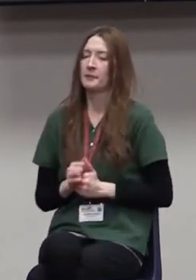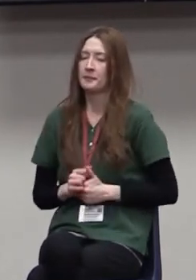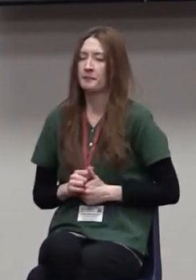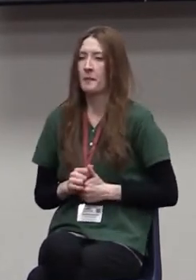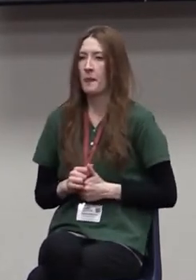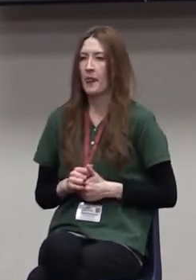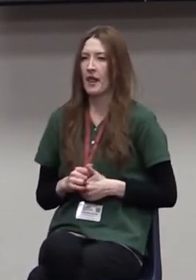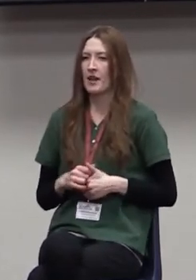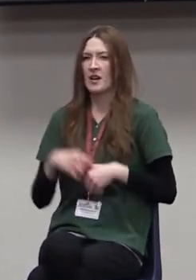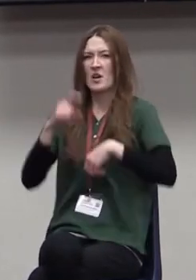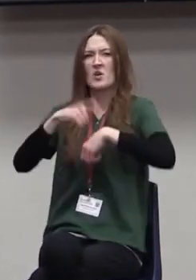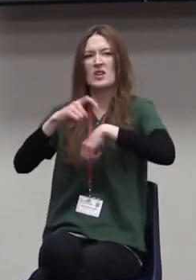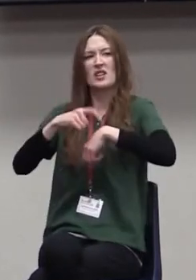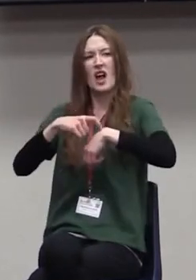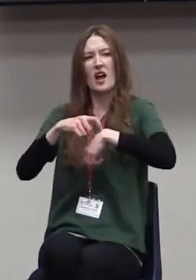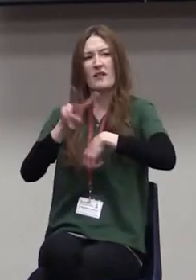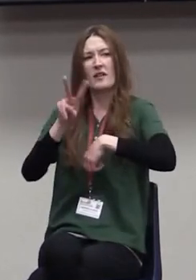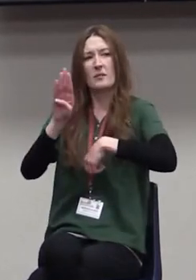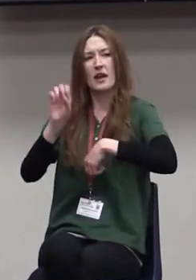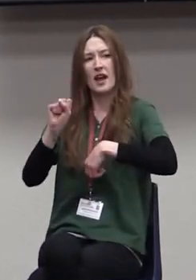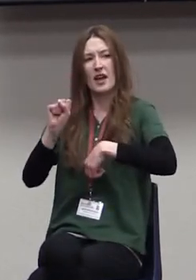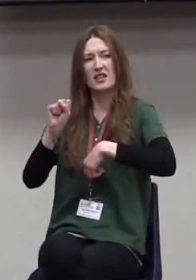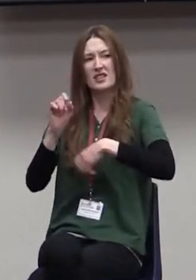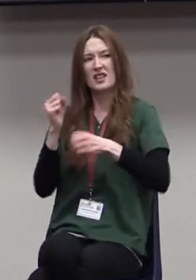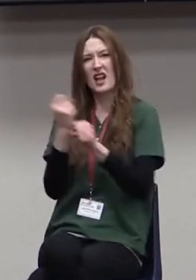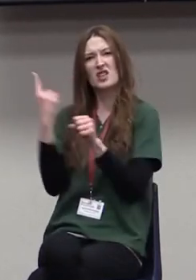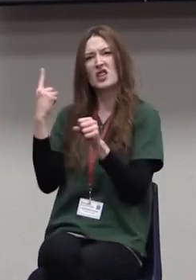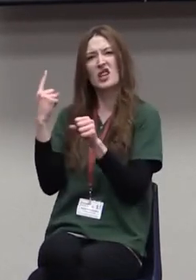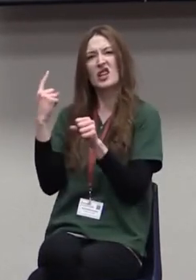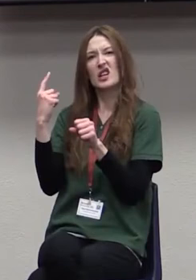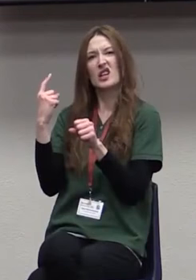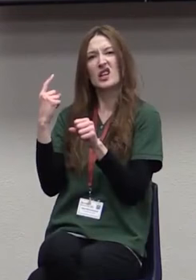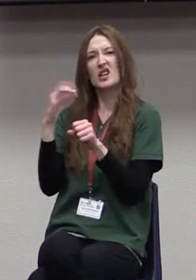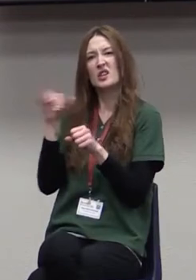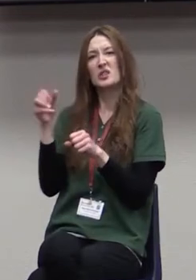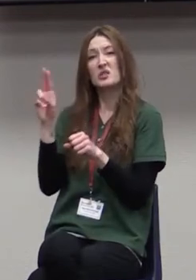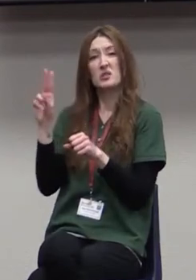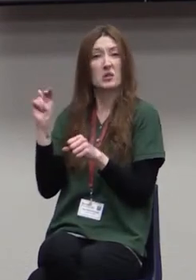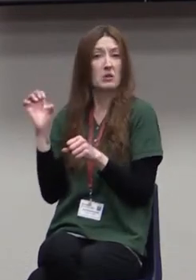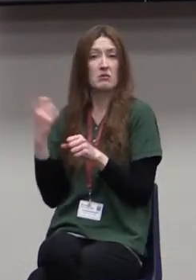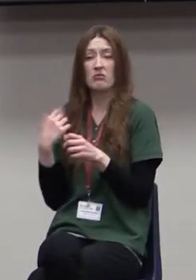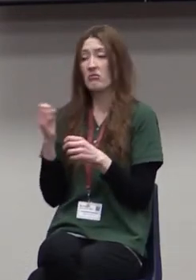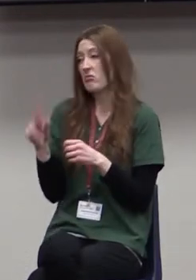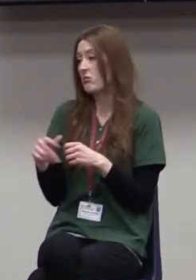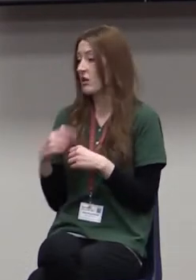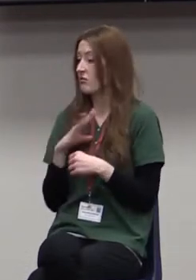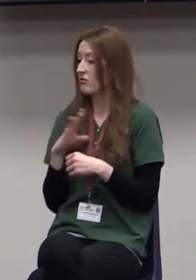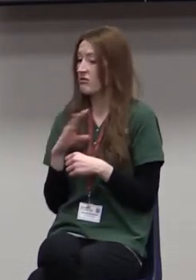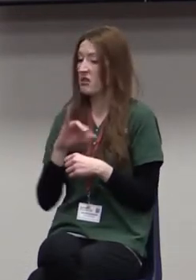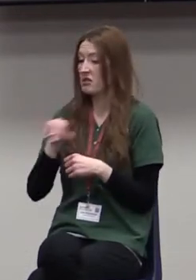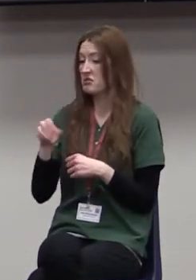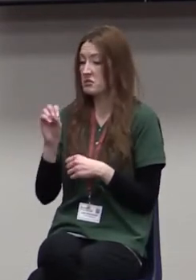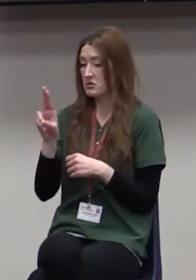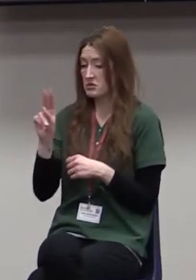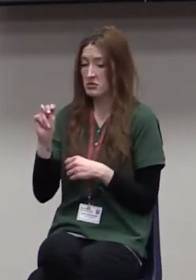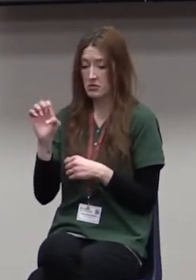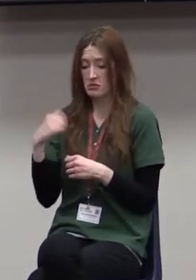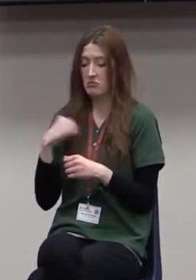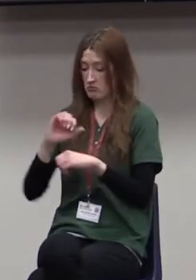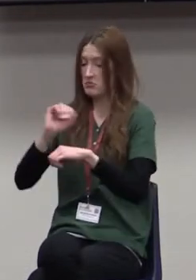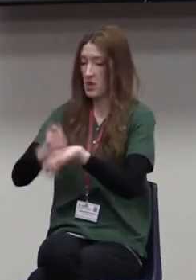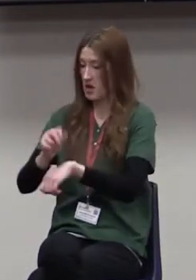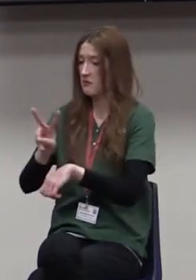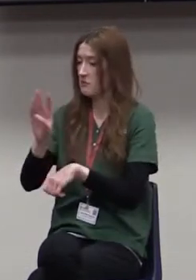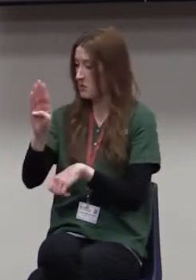What time did we have VBS last year? In June? Well, let's plan June. Let's put VBS down for June again this year.